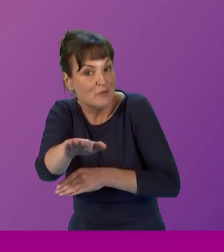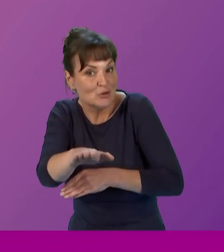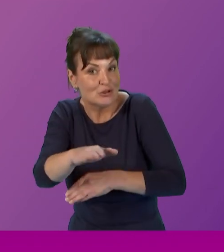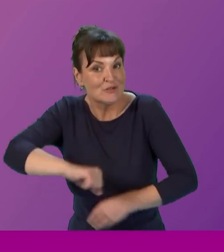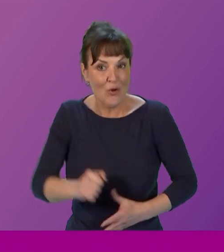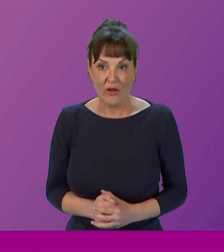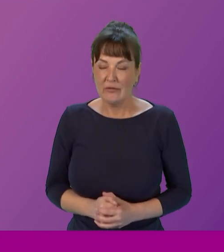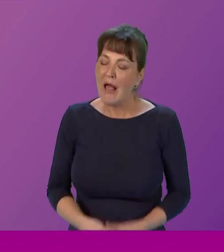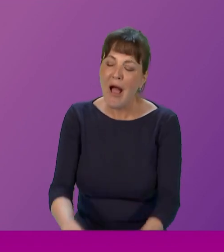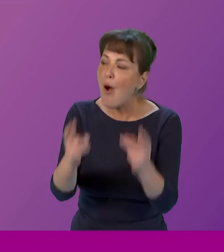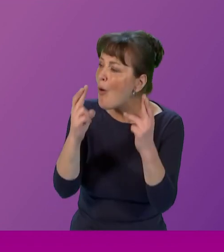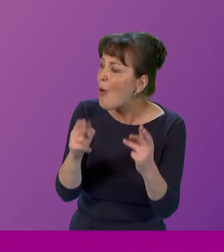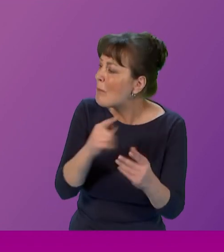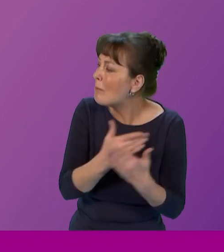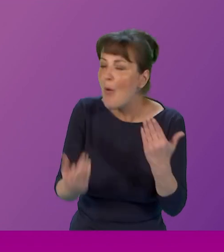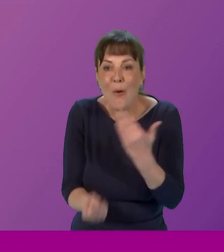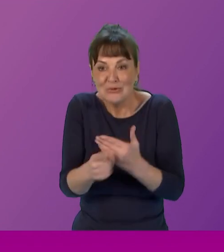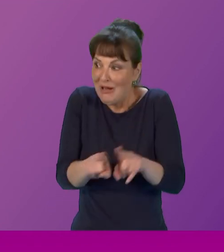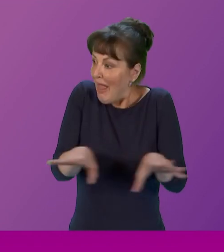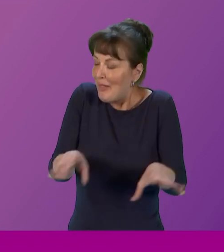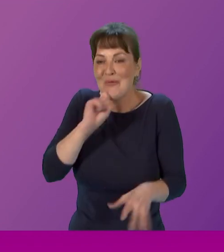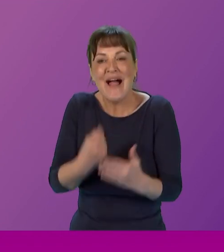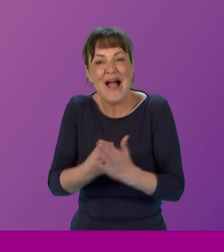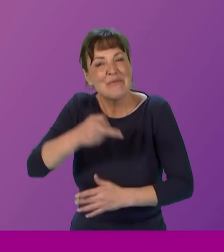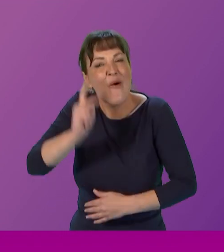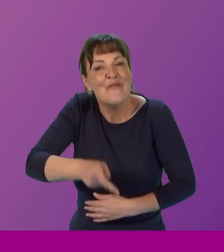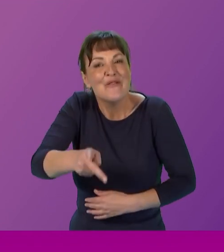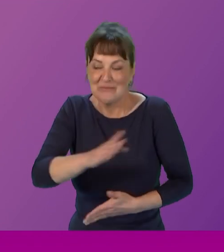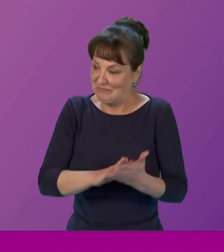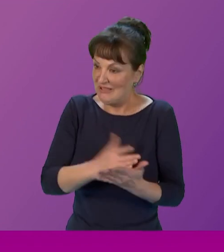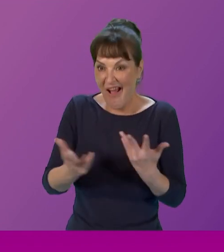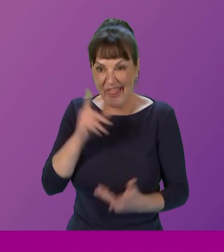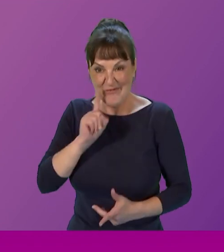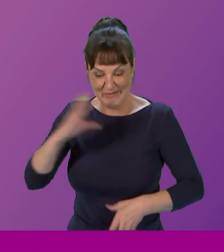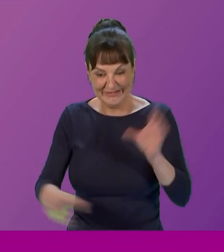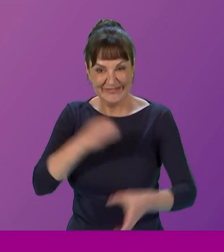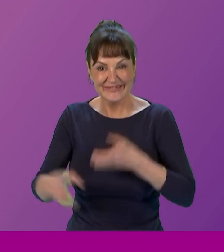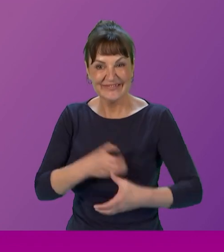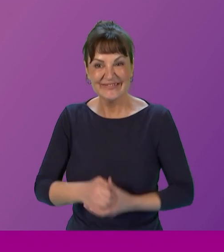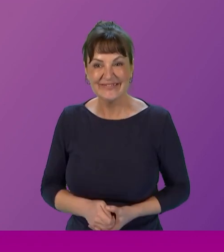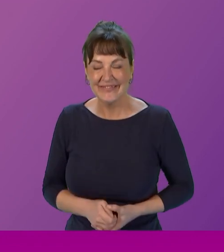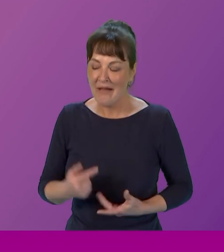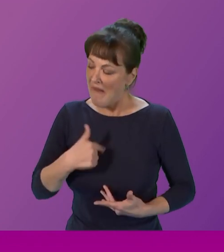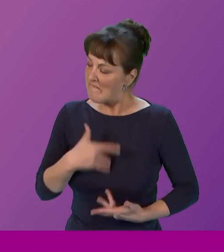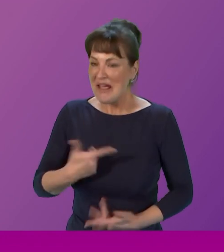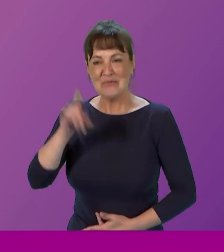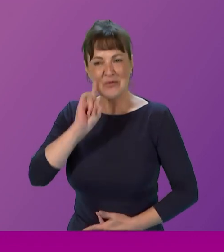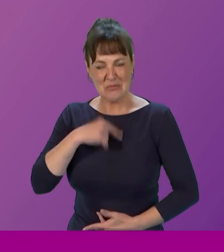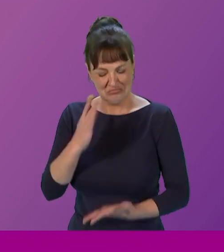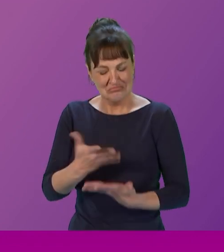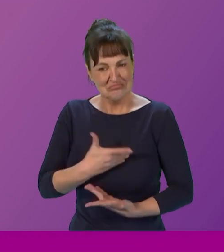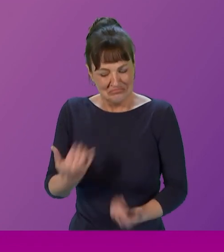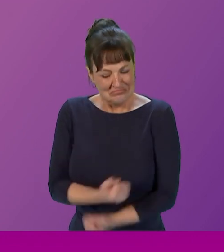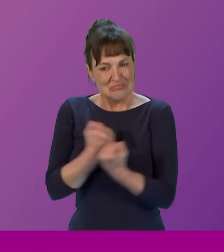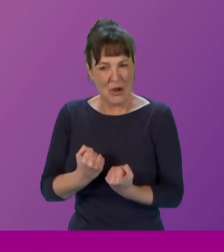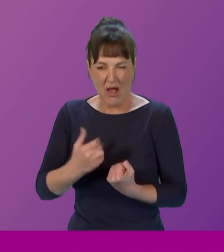present themselves to many more young women like me I consider my role as a woman to be incredibly empowering and I will use the strength that it gives